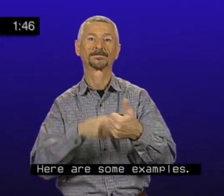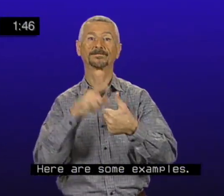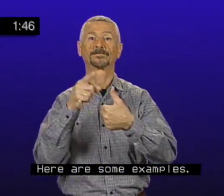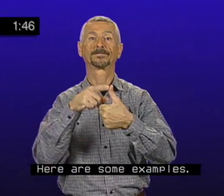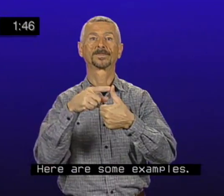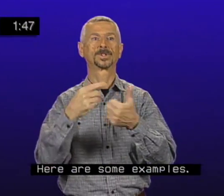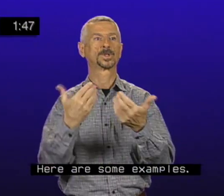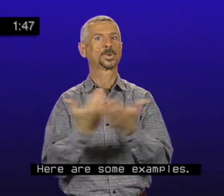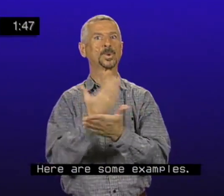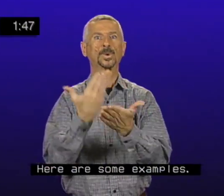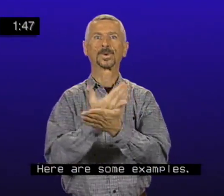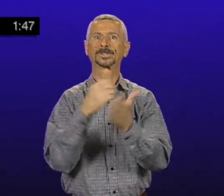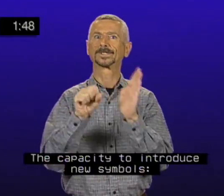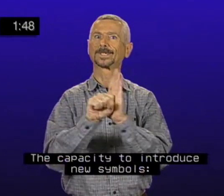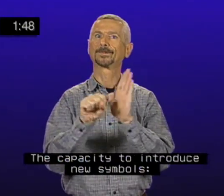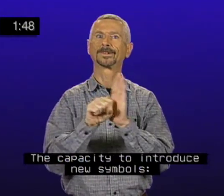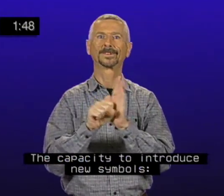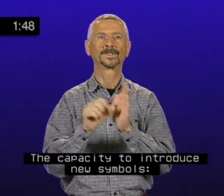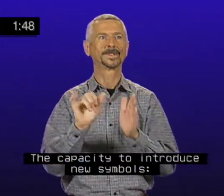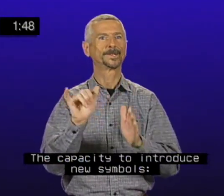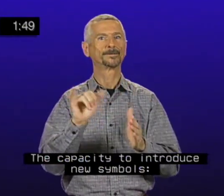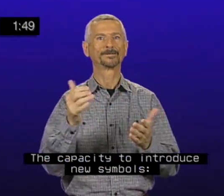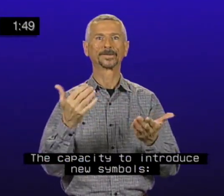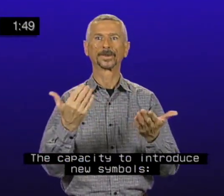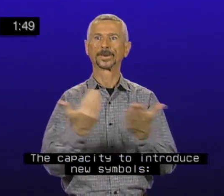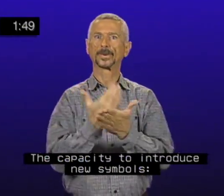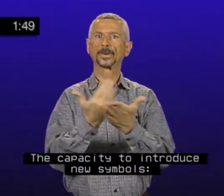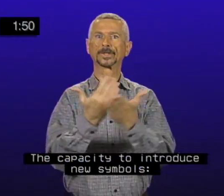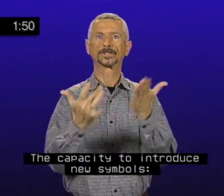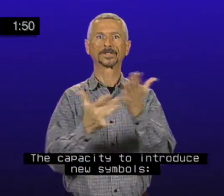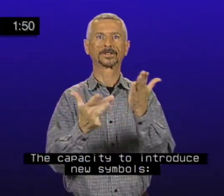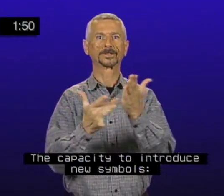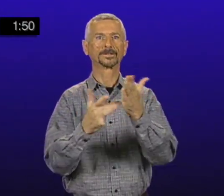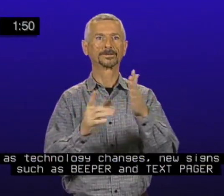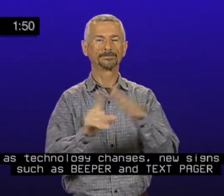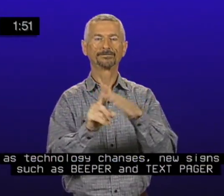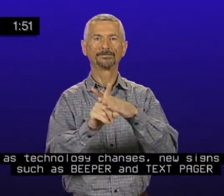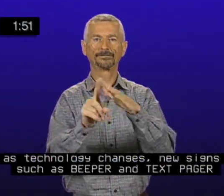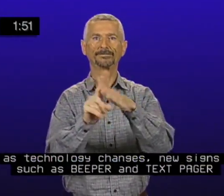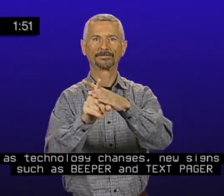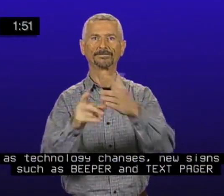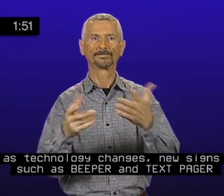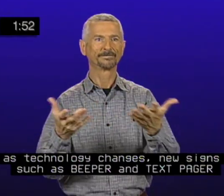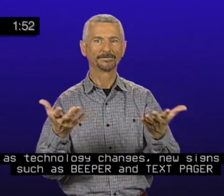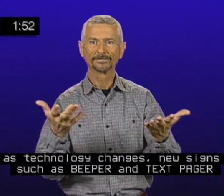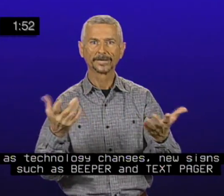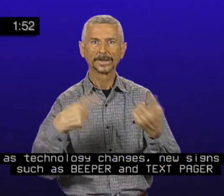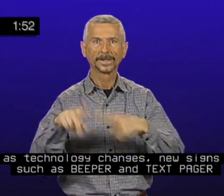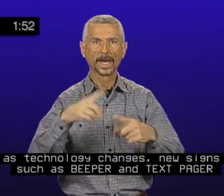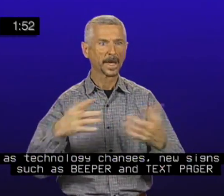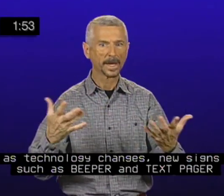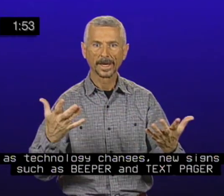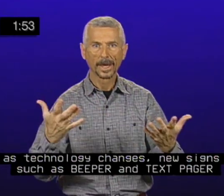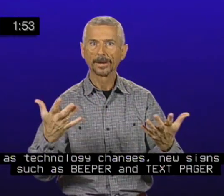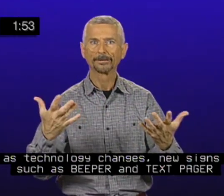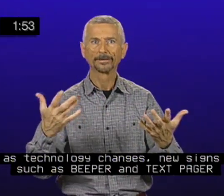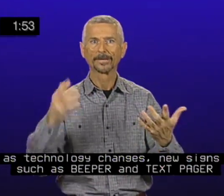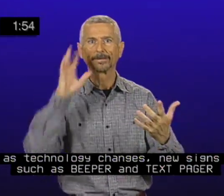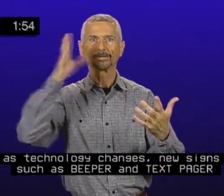The capacity to introduce new symbols. As technology changes, new signs such as beeper and text